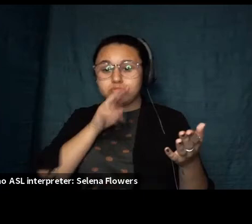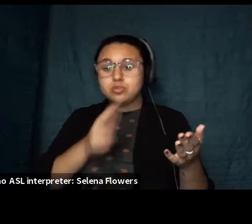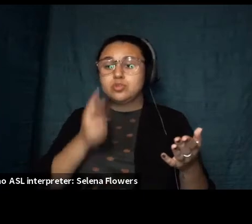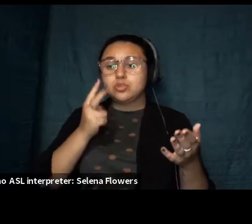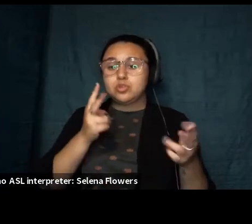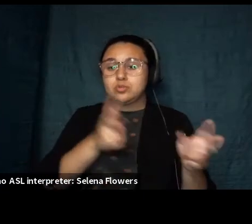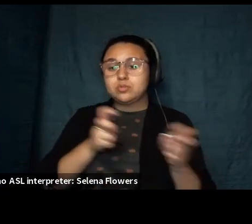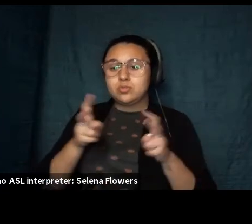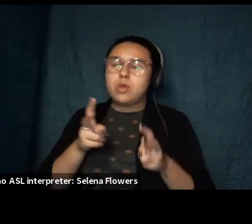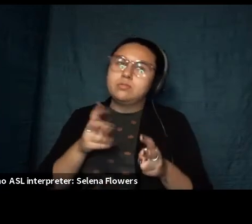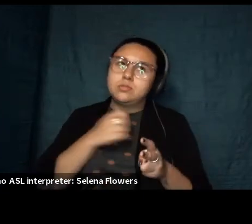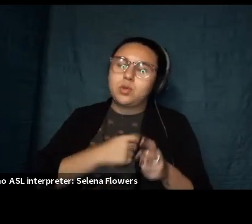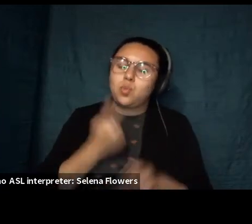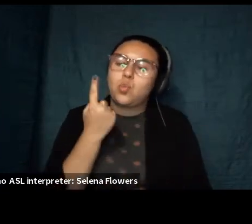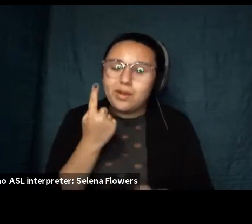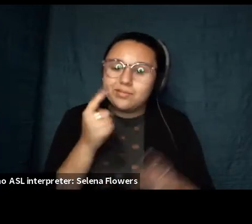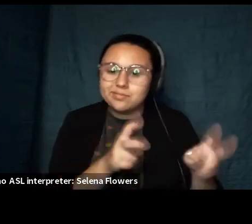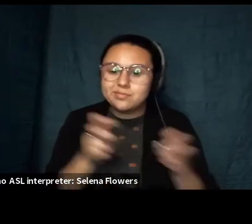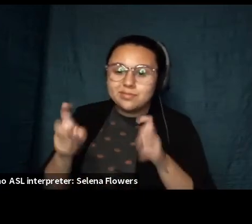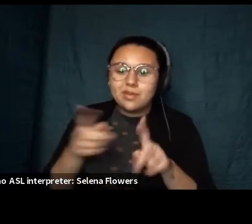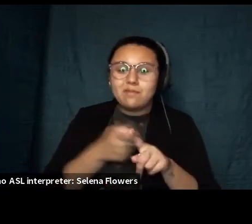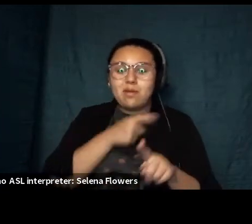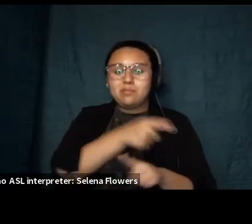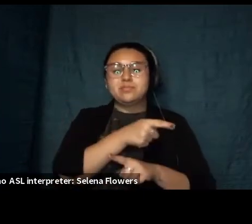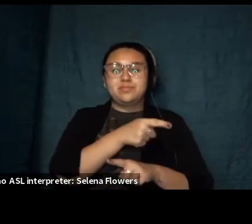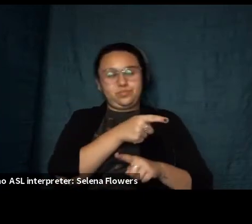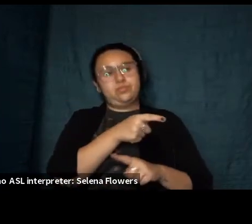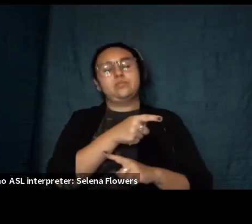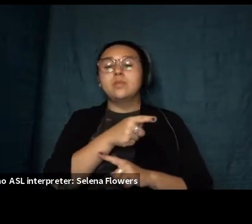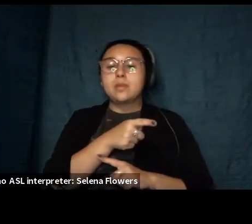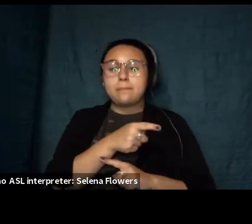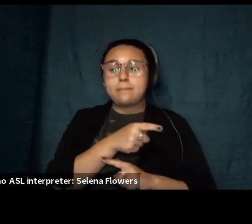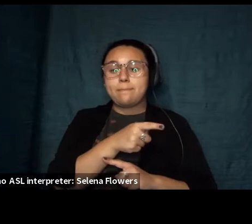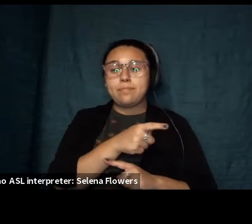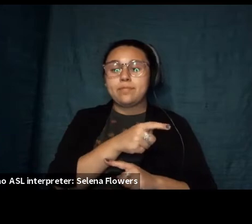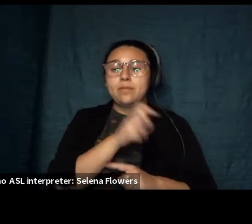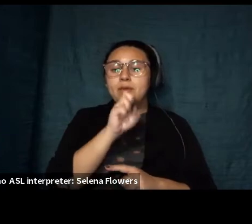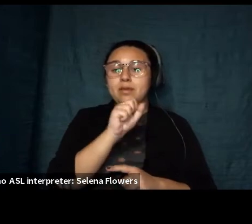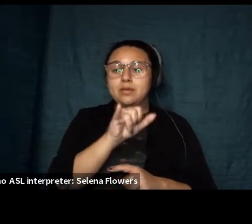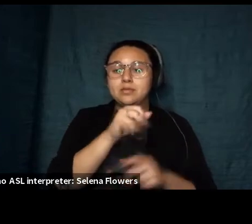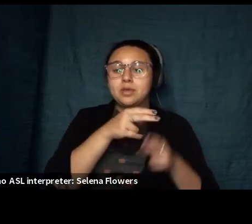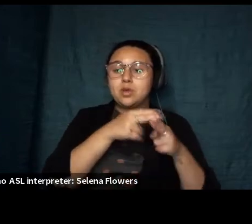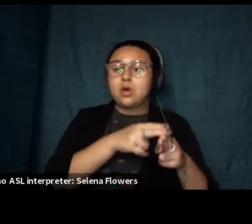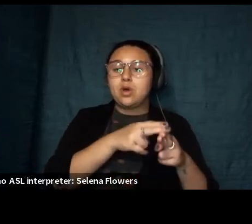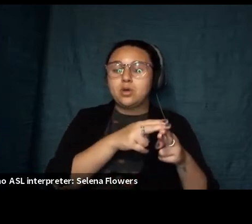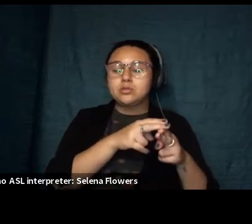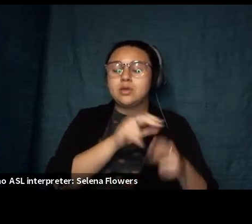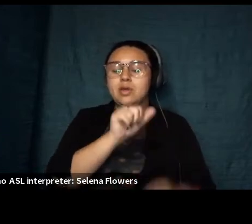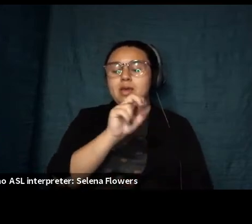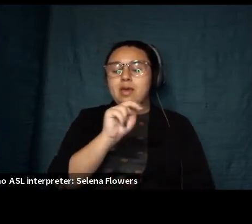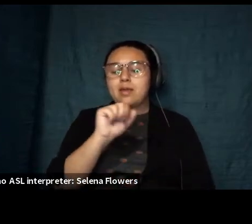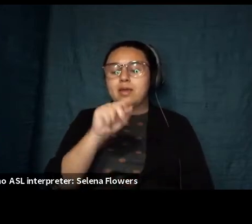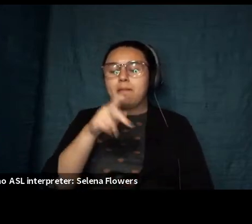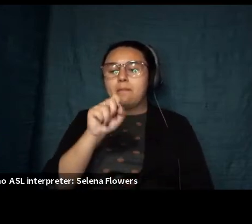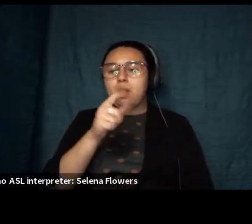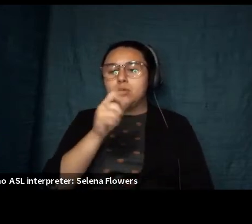i'm sorry one excerpt from um uh an essay titled an apology um it's